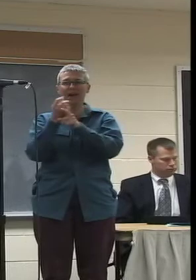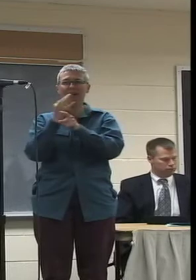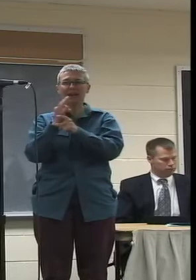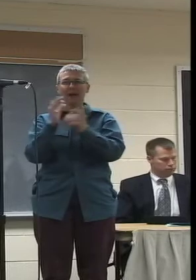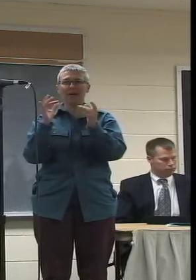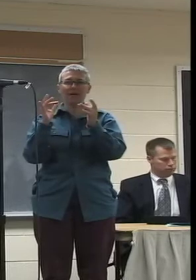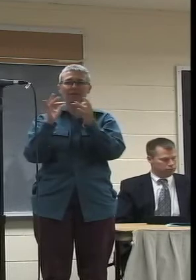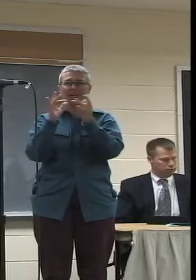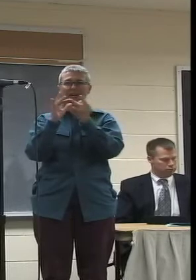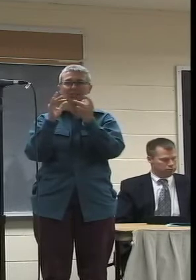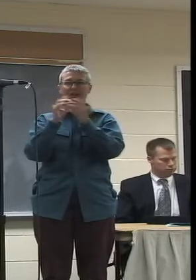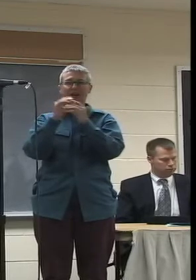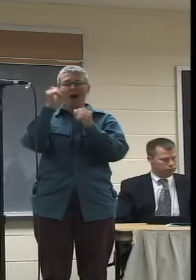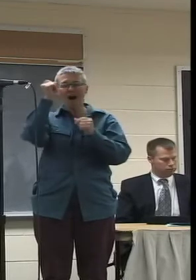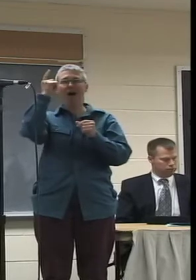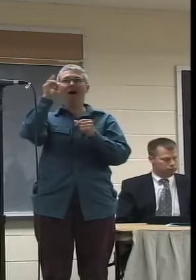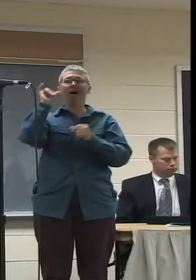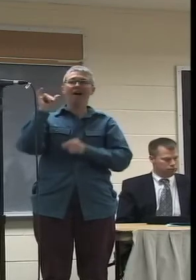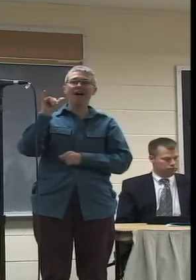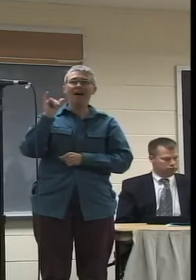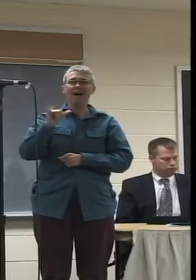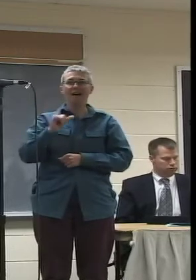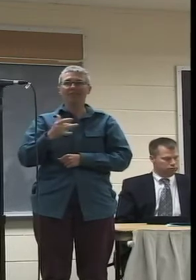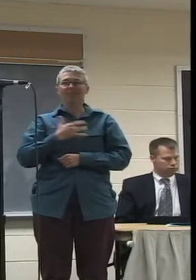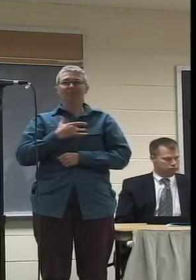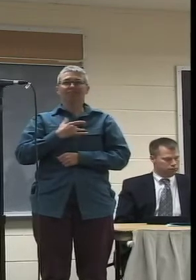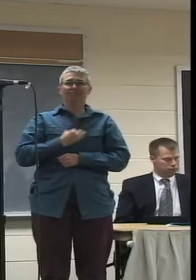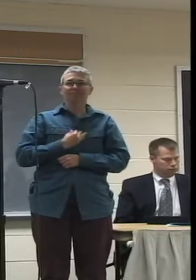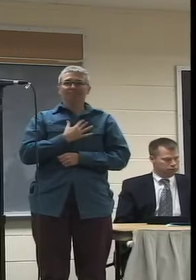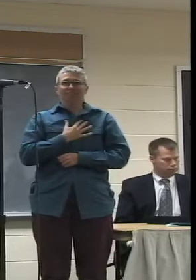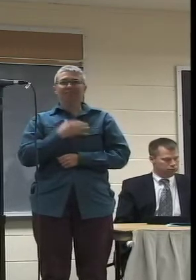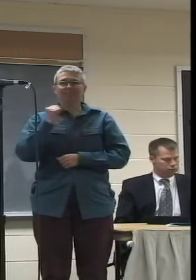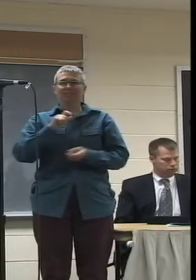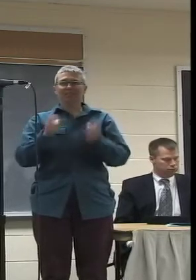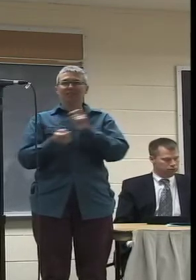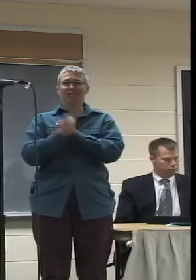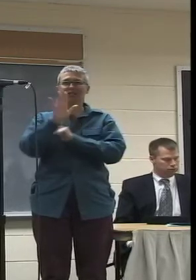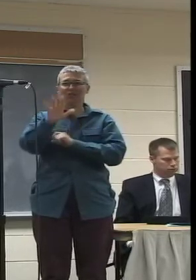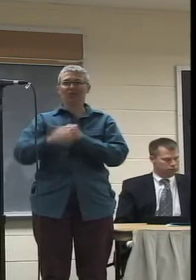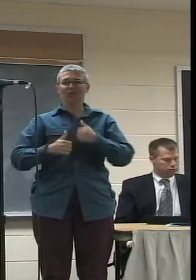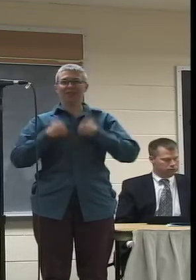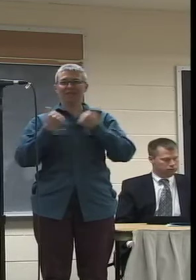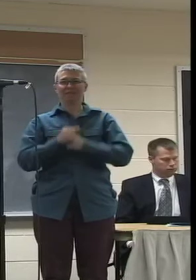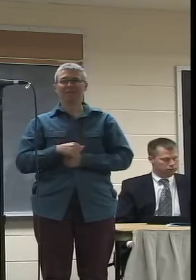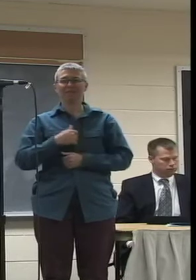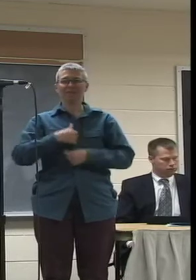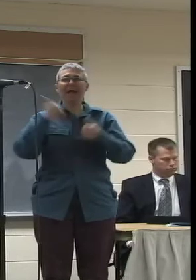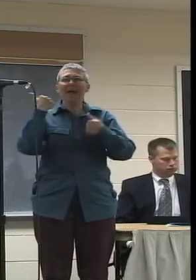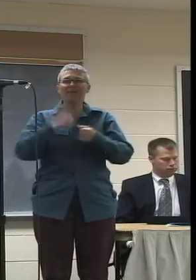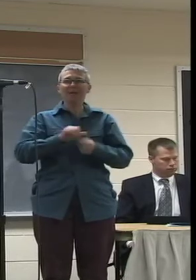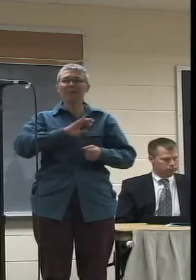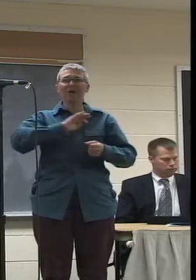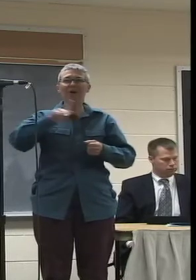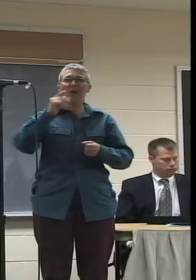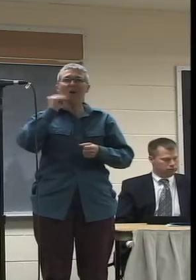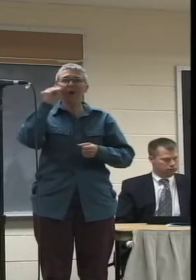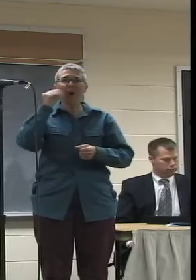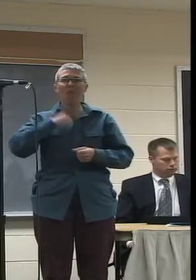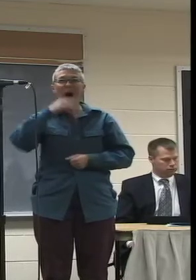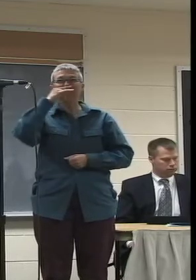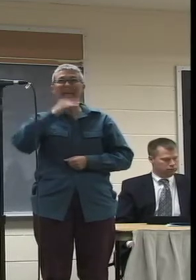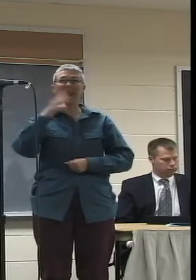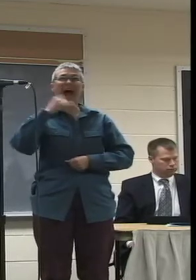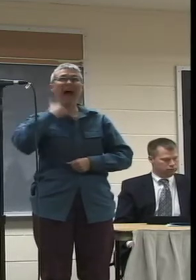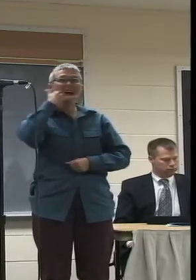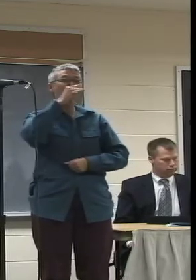bulb kind of thing. And it can really change your life in a certain way. And I remember like going home just like I was a kid and calling my mom and just being like, you won't believe